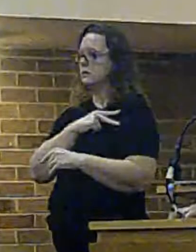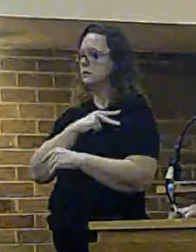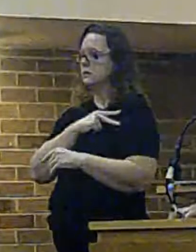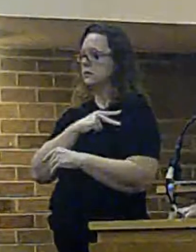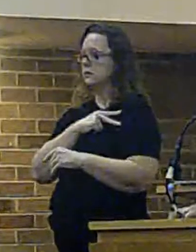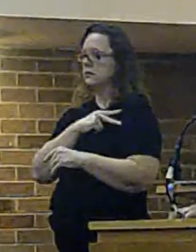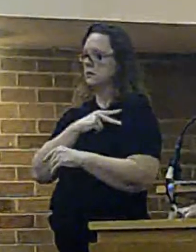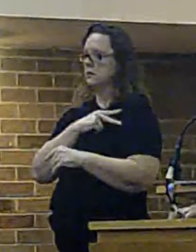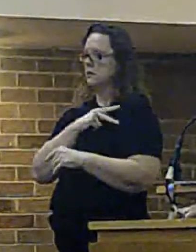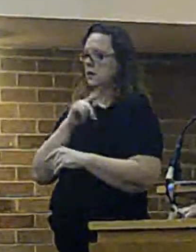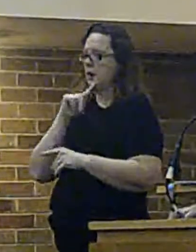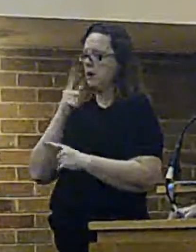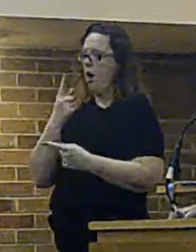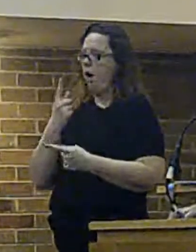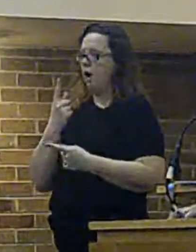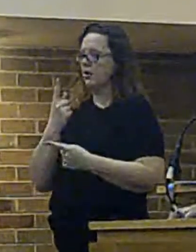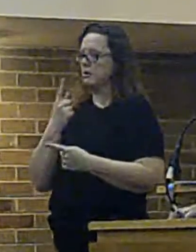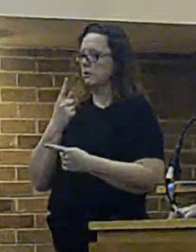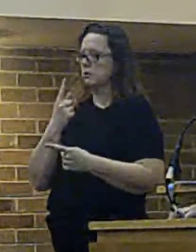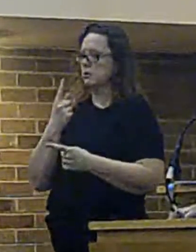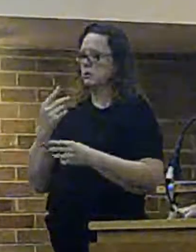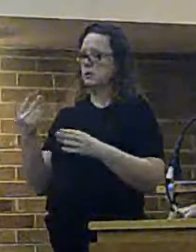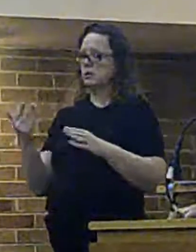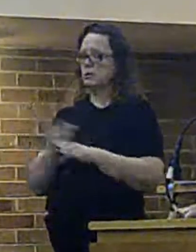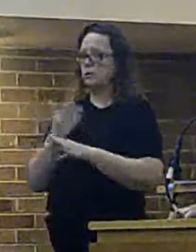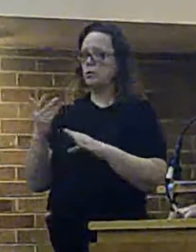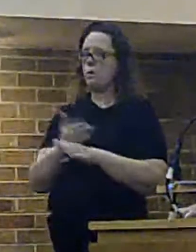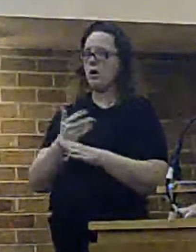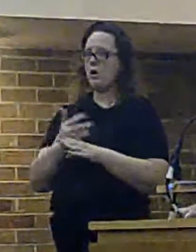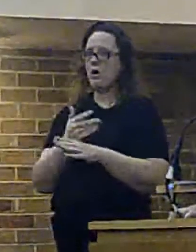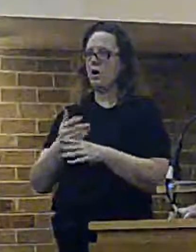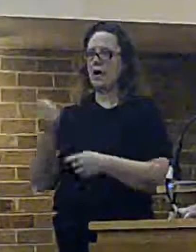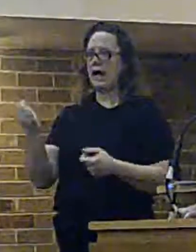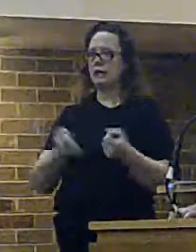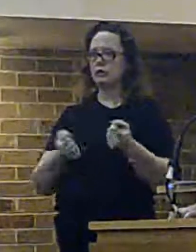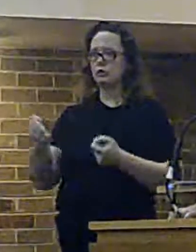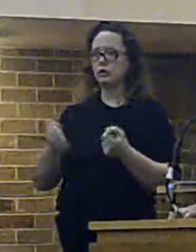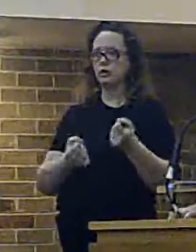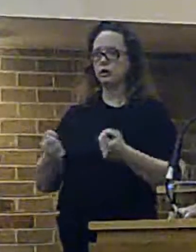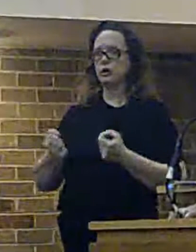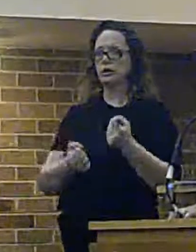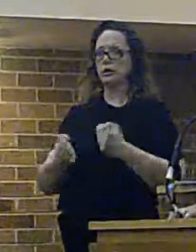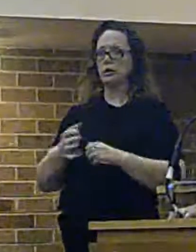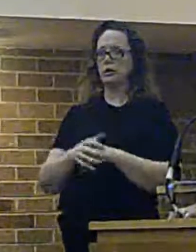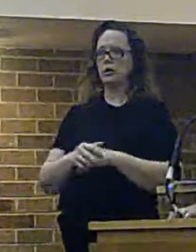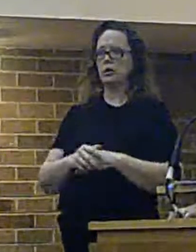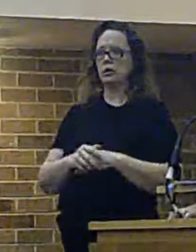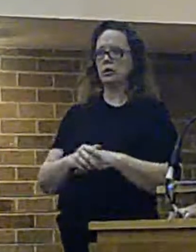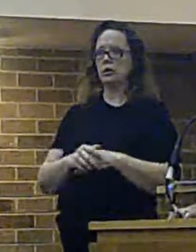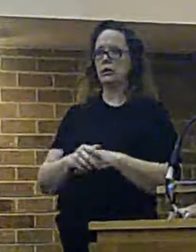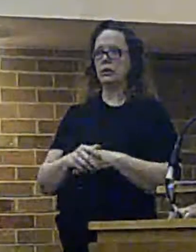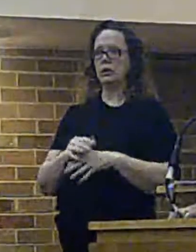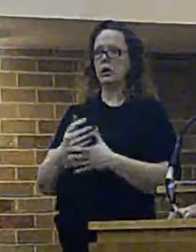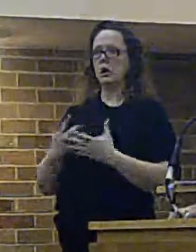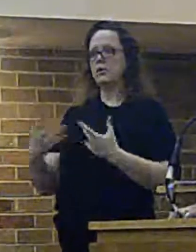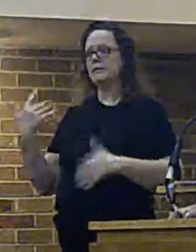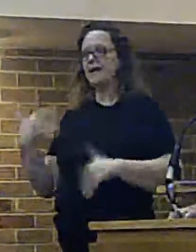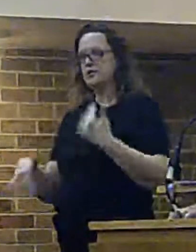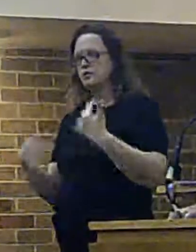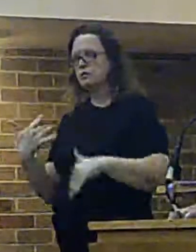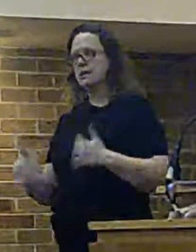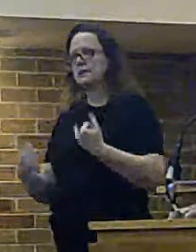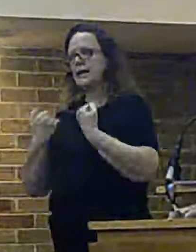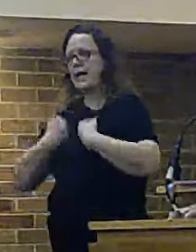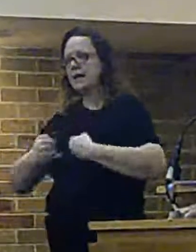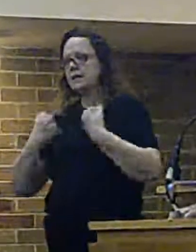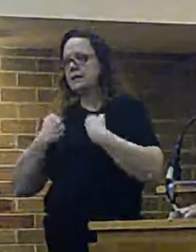high levels of sickness absence, we don't. But what we do have is quite a high number of firefighters recovering from injuries and illness